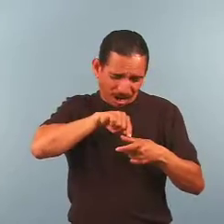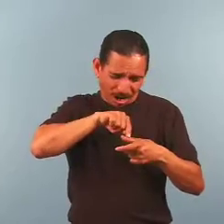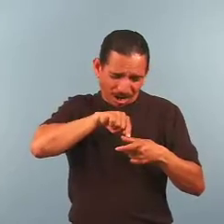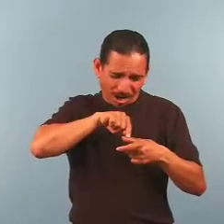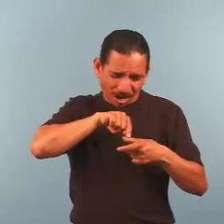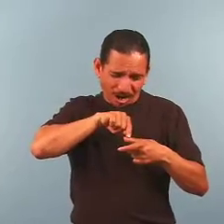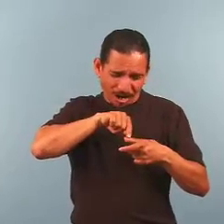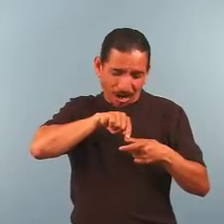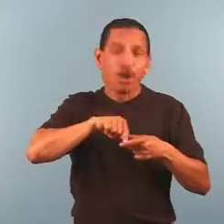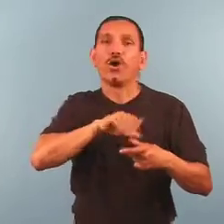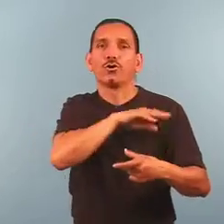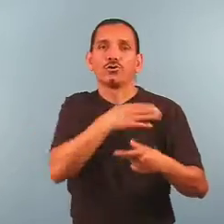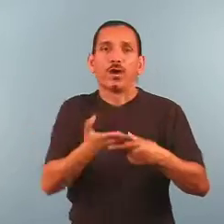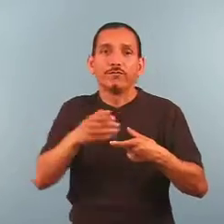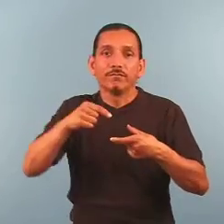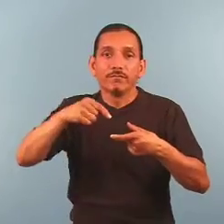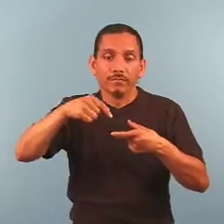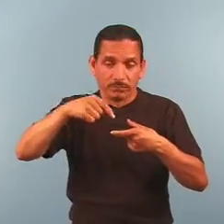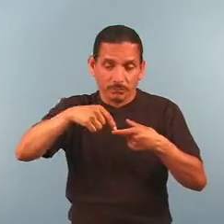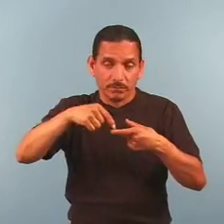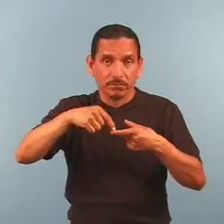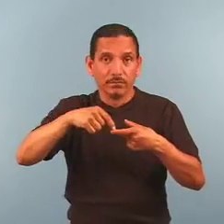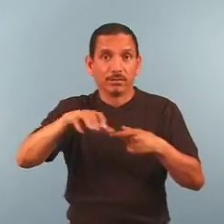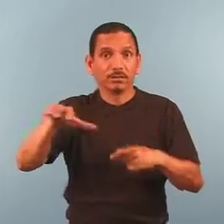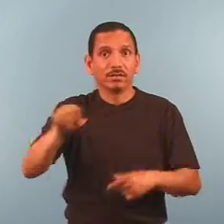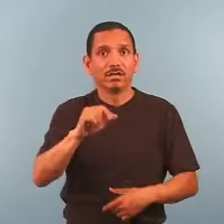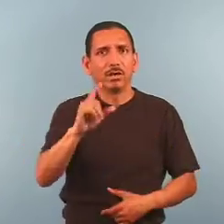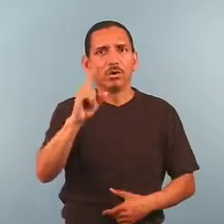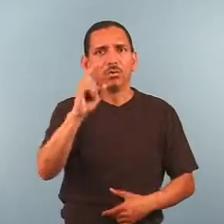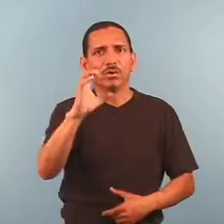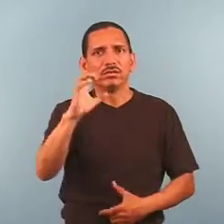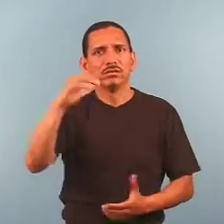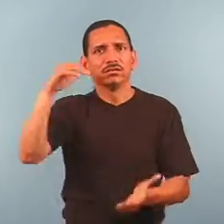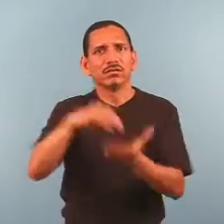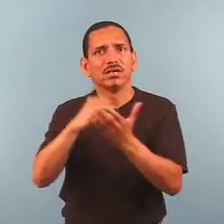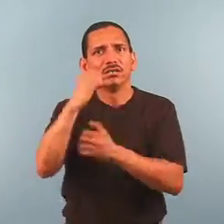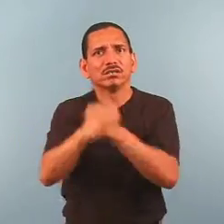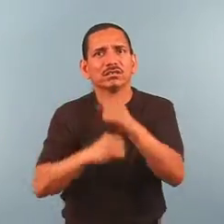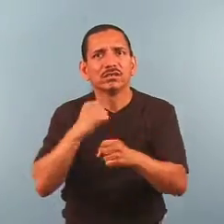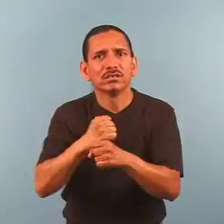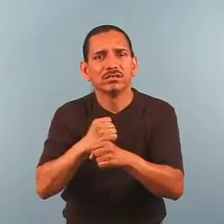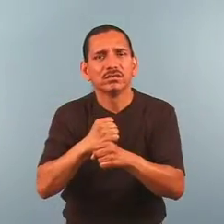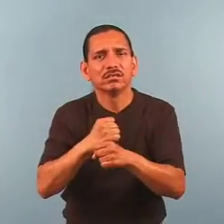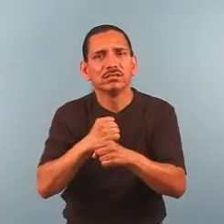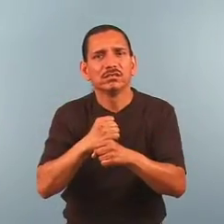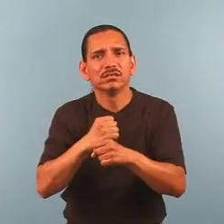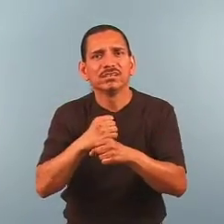It would take 100,000 years